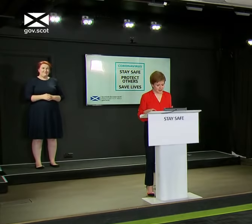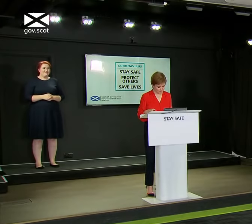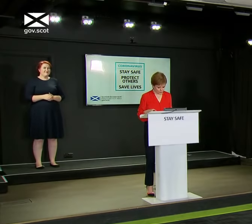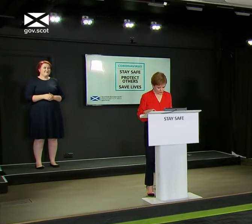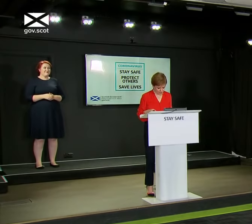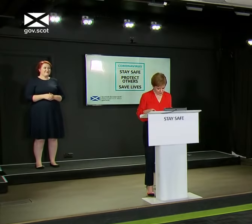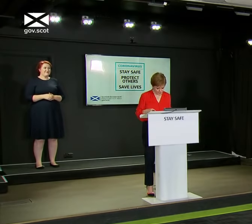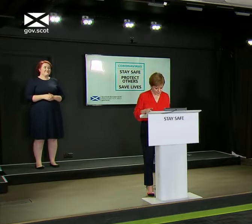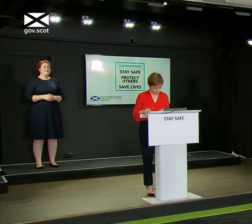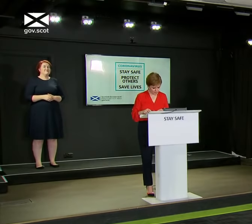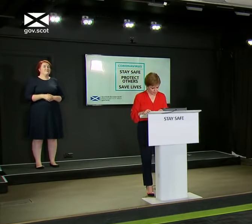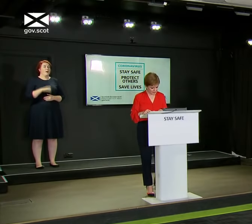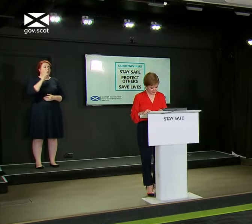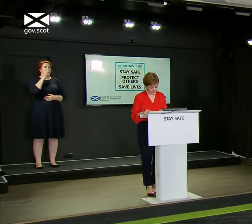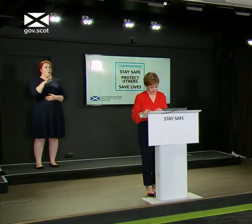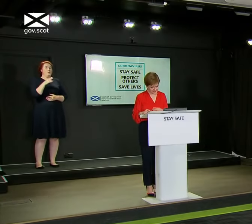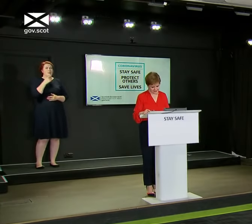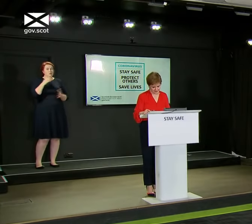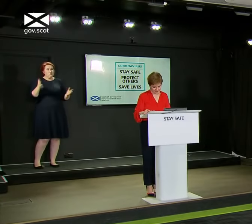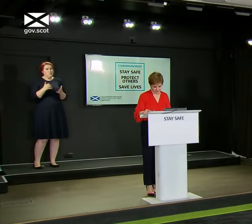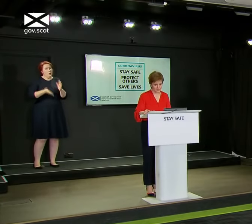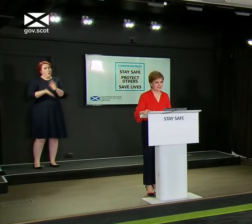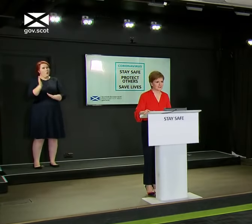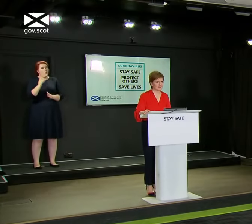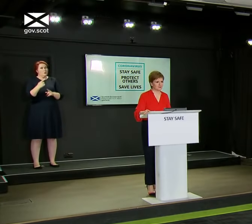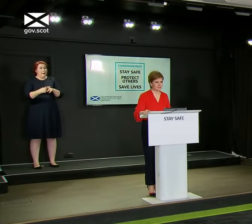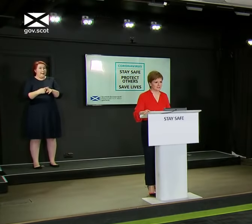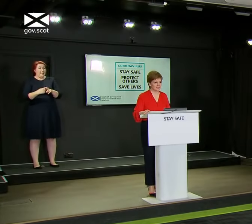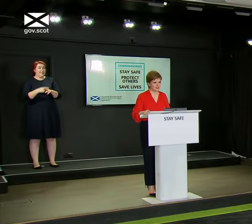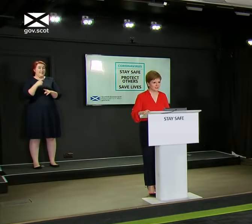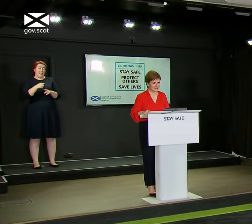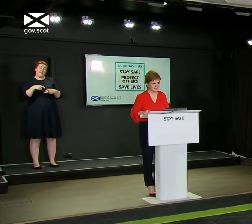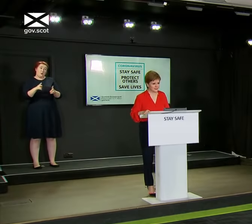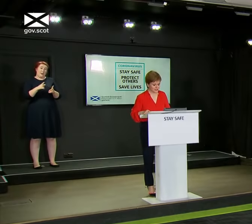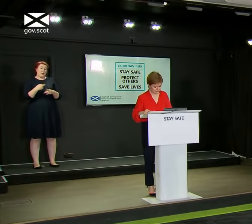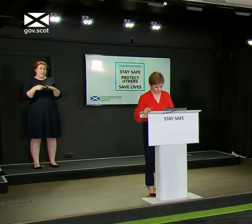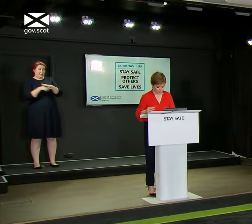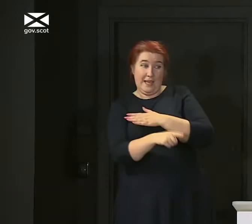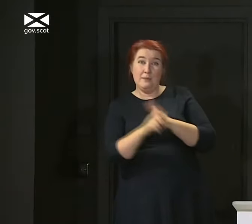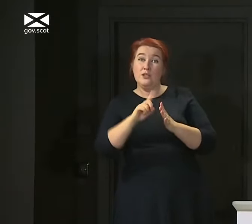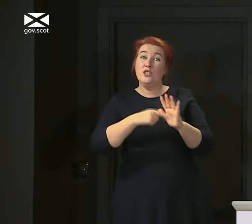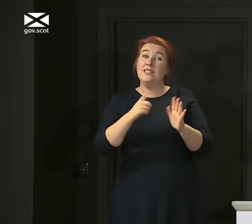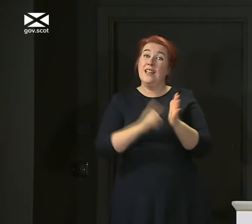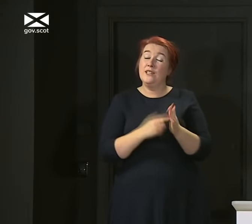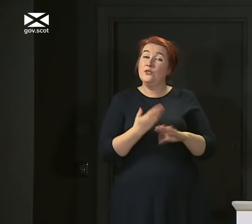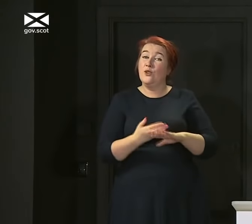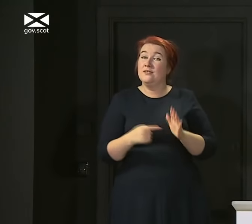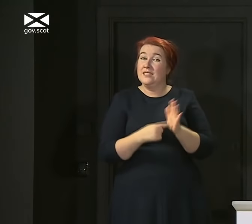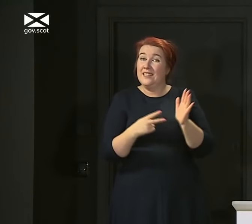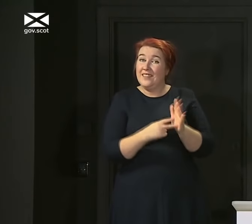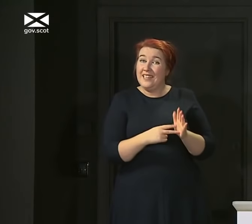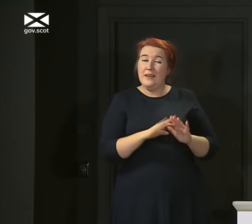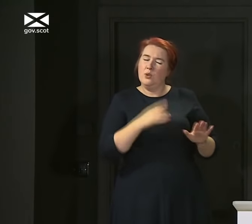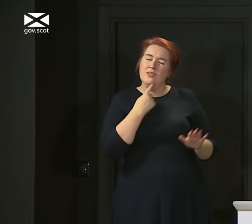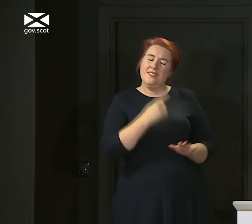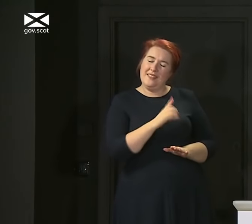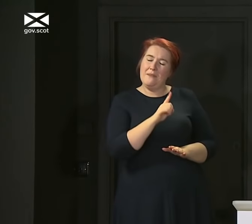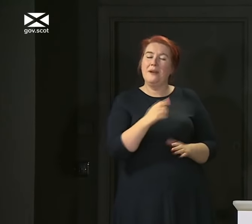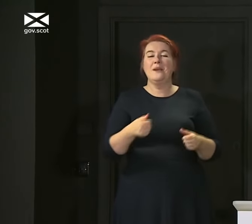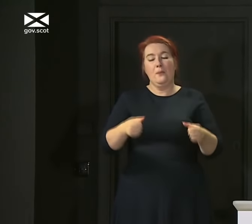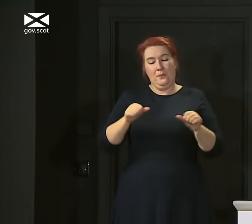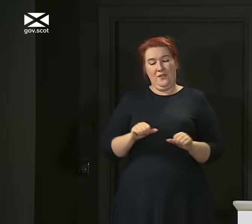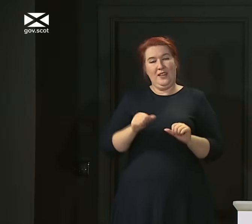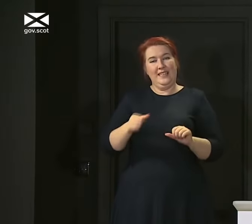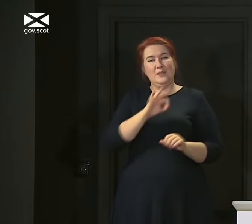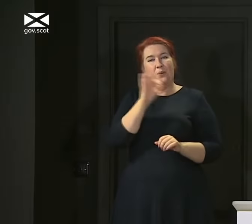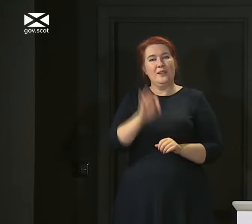Absolutely. I'm not going to encourage people to go to England by saying that it's a way to escape Jason Leitch on the television. I wouldn't want ever to say that. I'm going to move on to